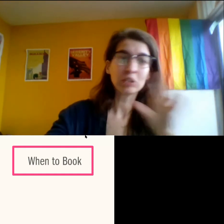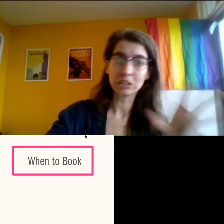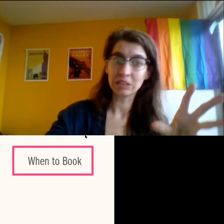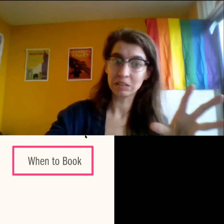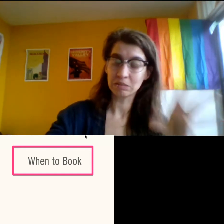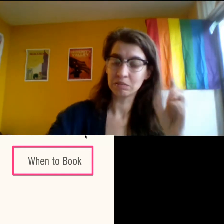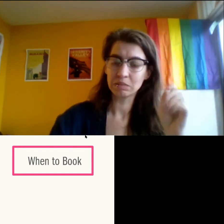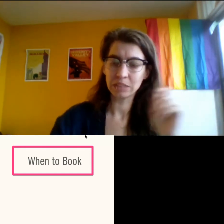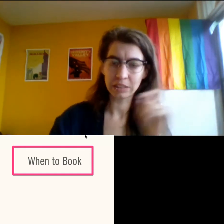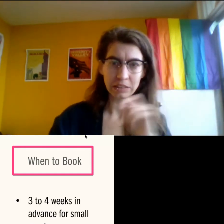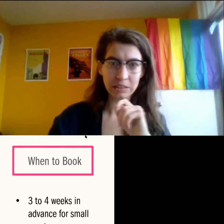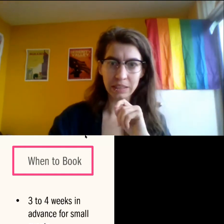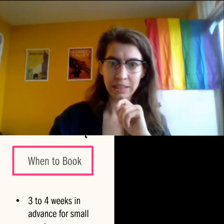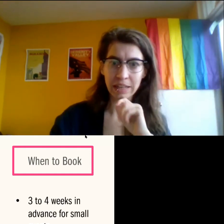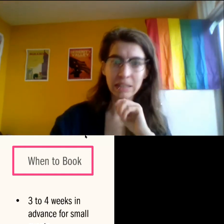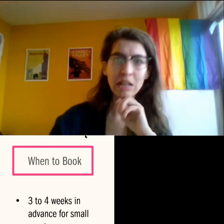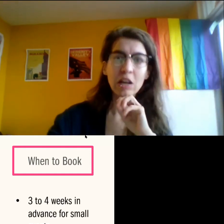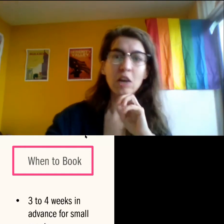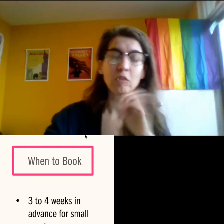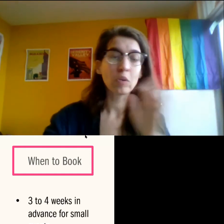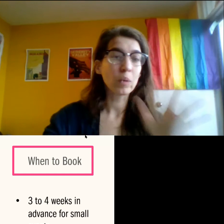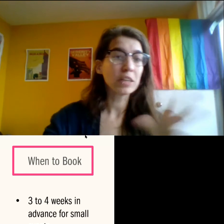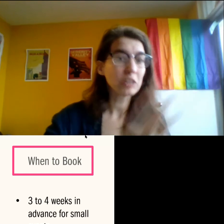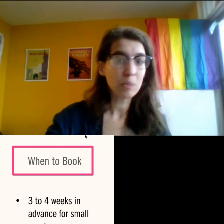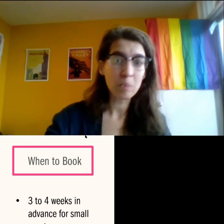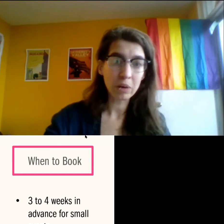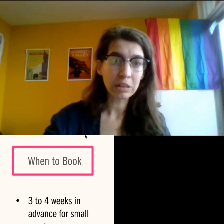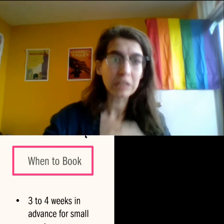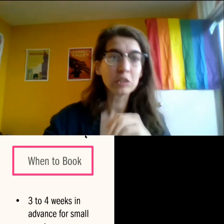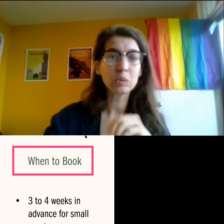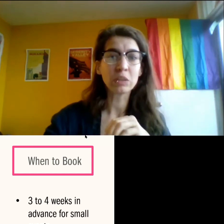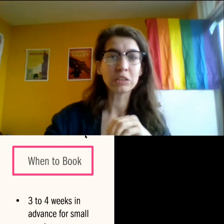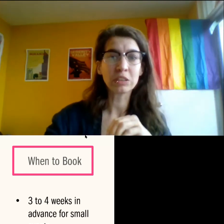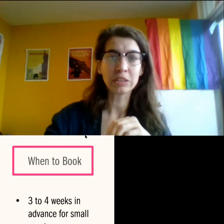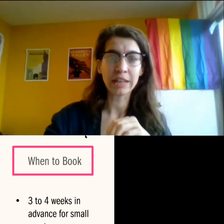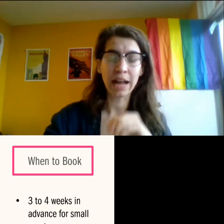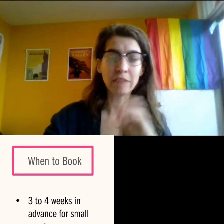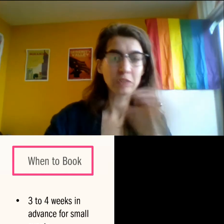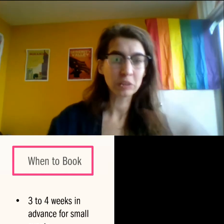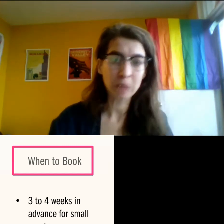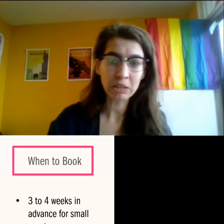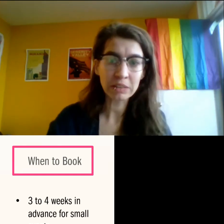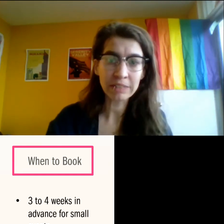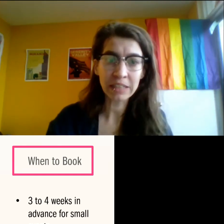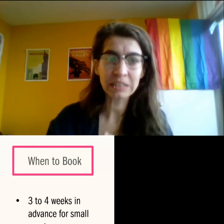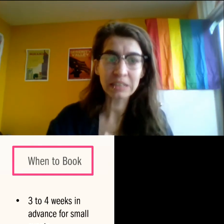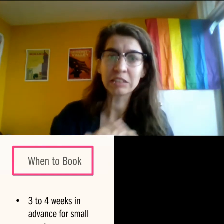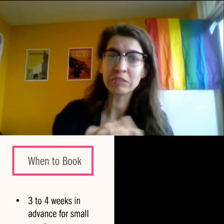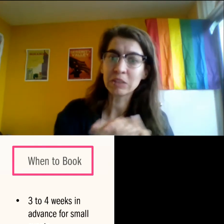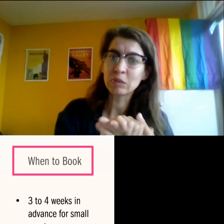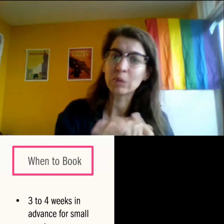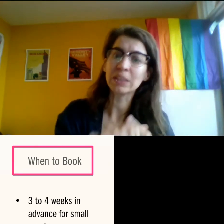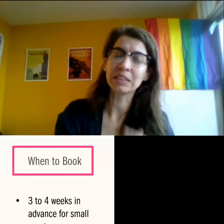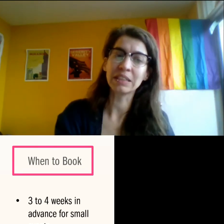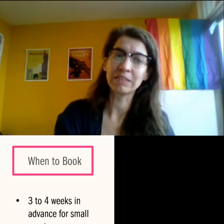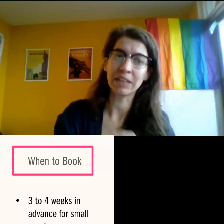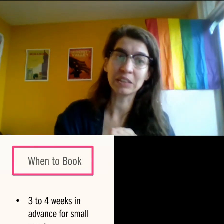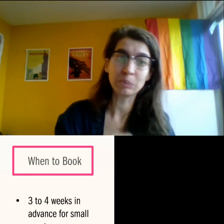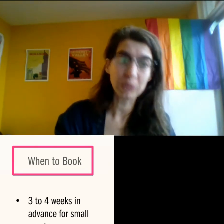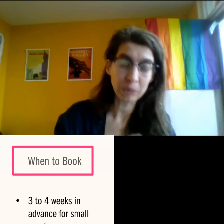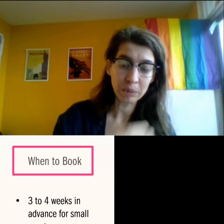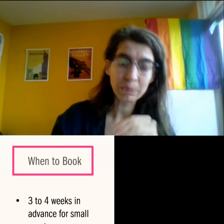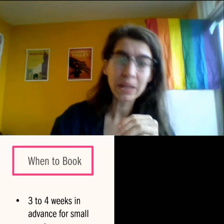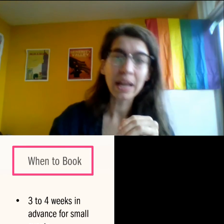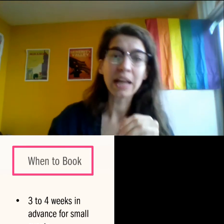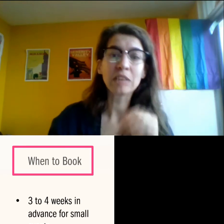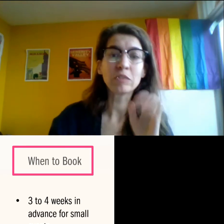so just seeing that's, and then for when to book, you want to look at for smaller events, three to four weeks in advance